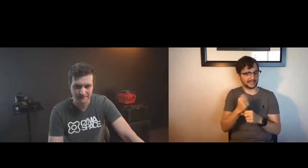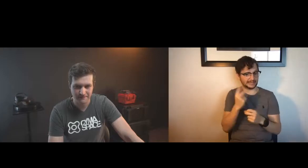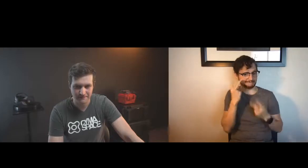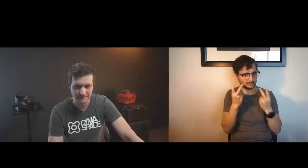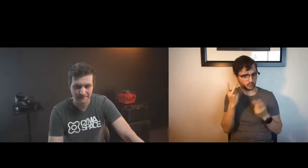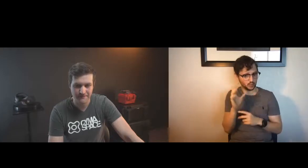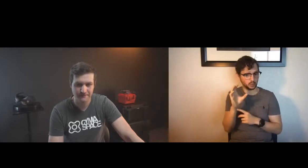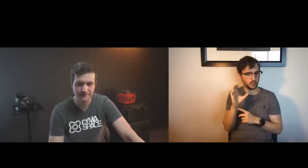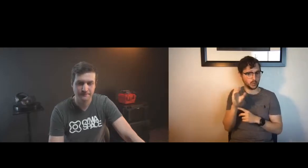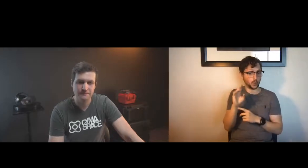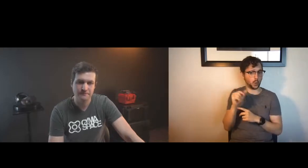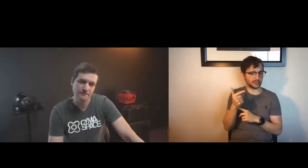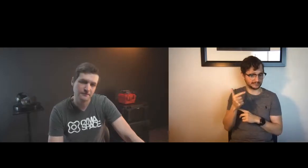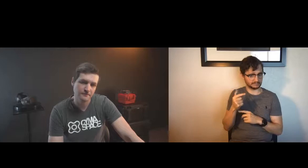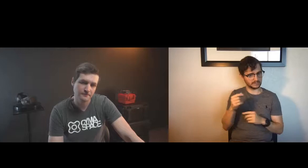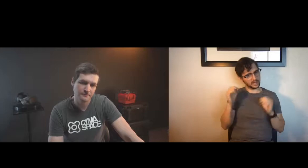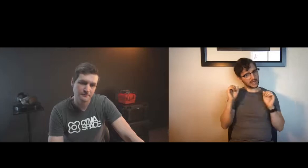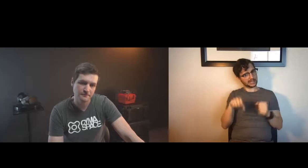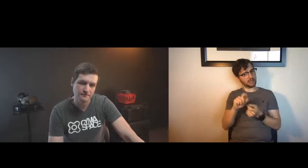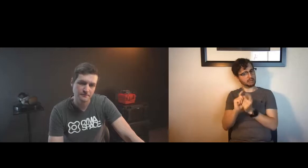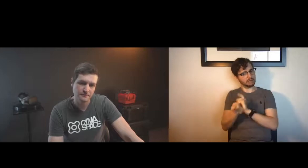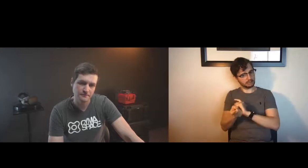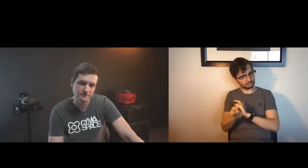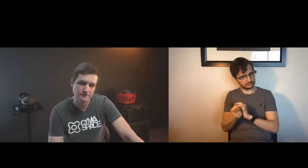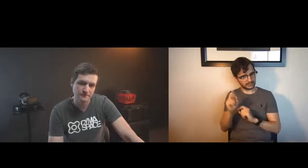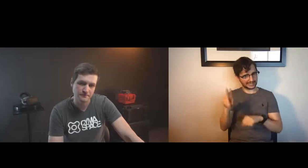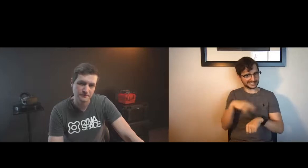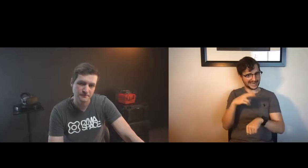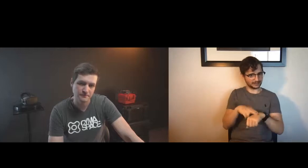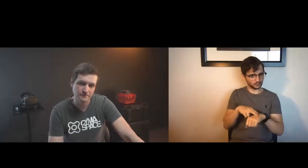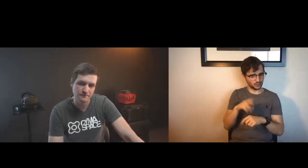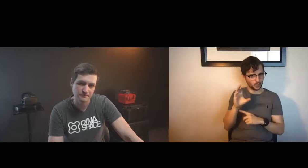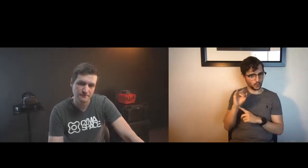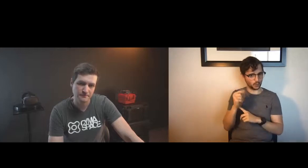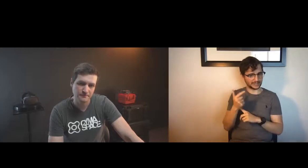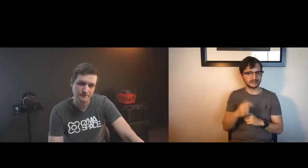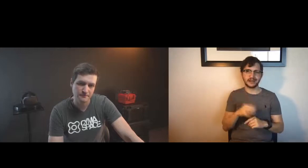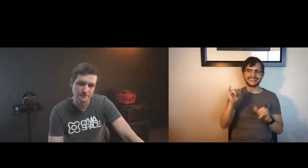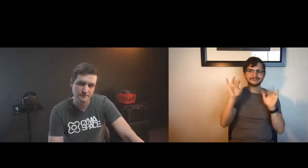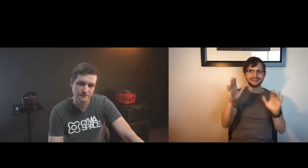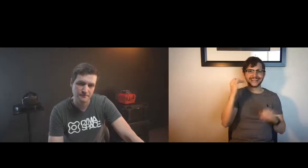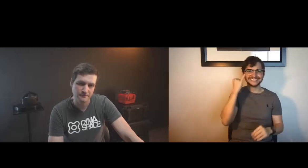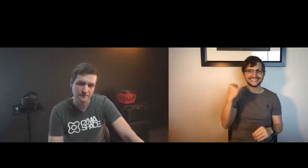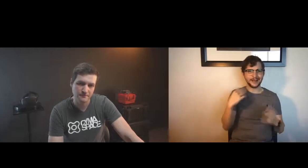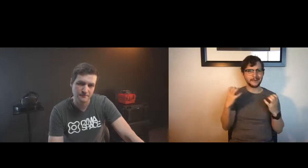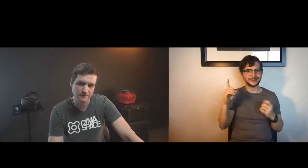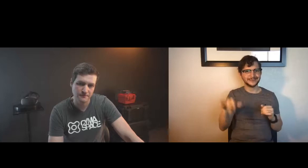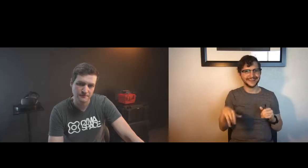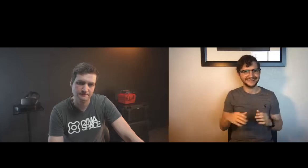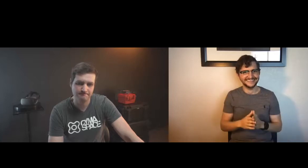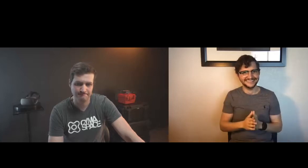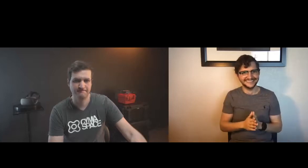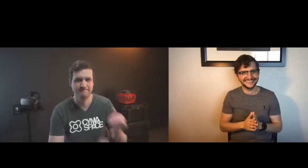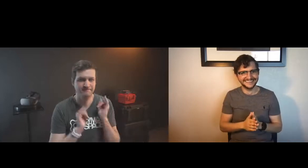are you saying that there's the exploration of sign language technology that we use sign language visually to create visual coding